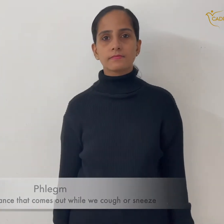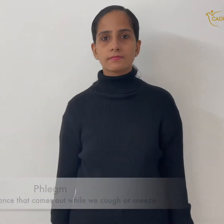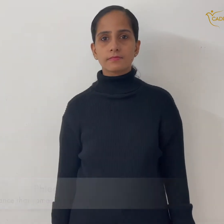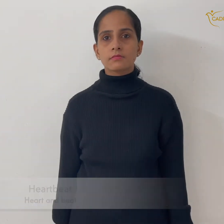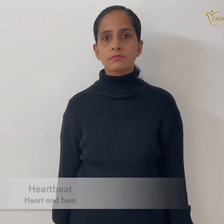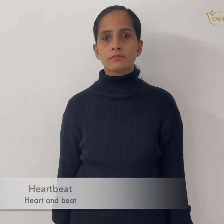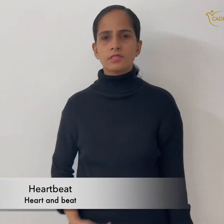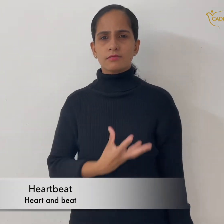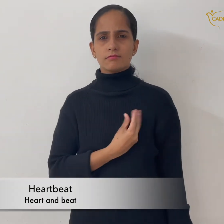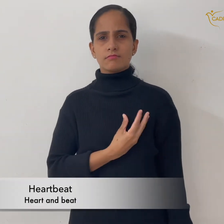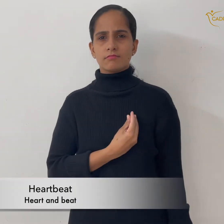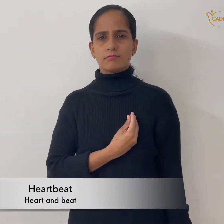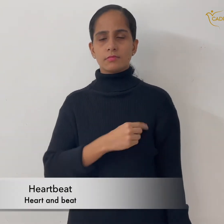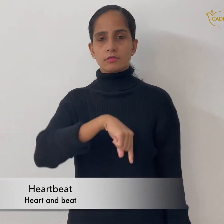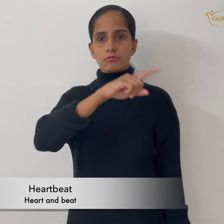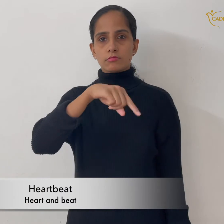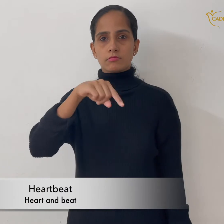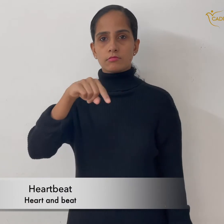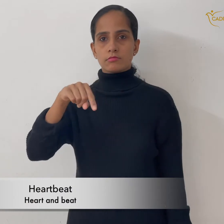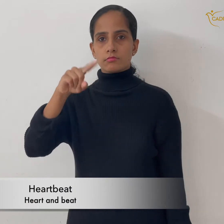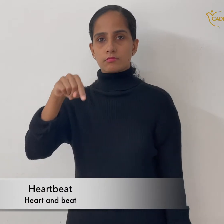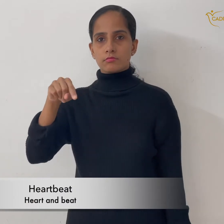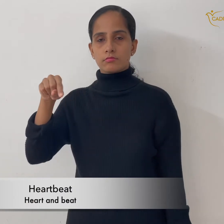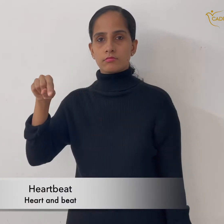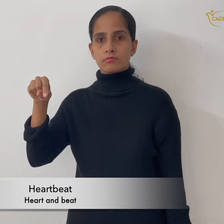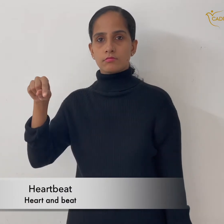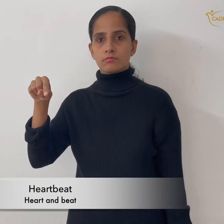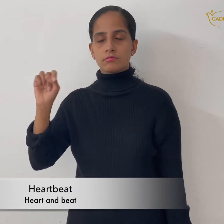heart beat heart and beat